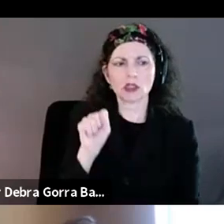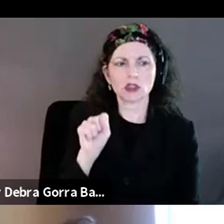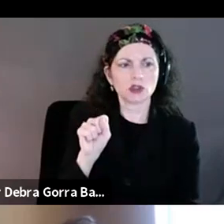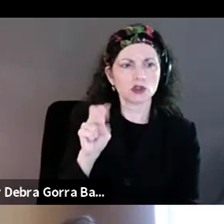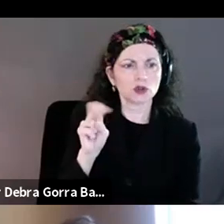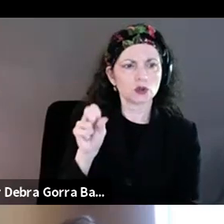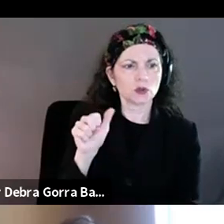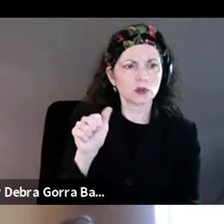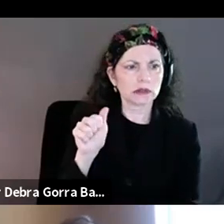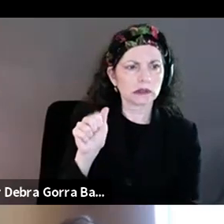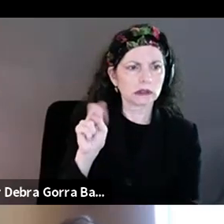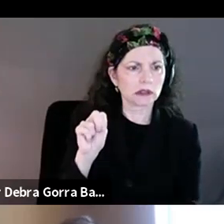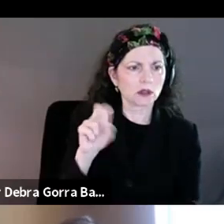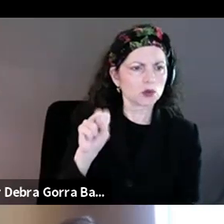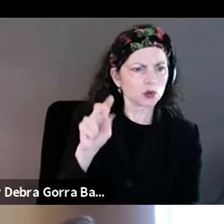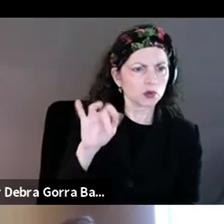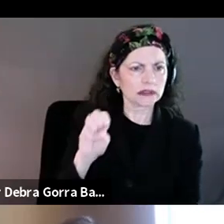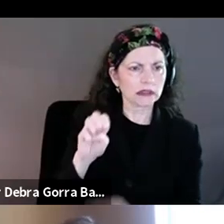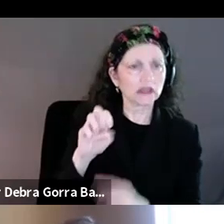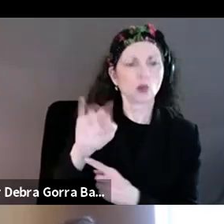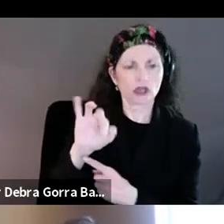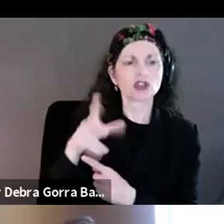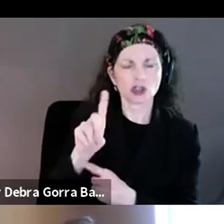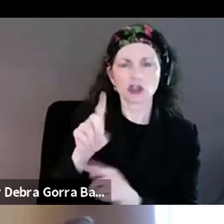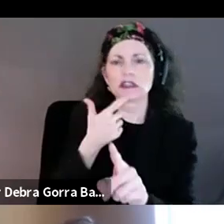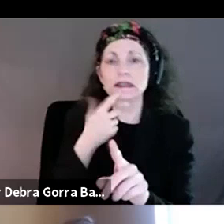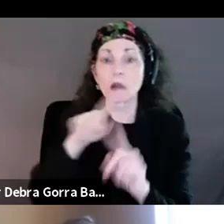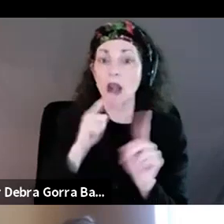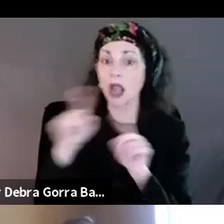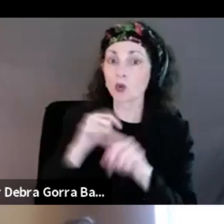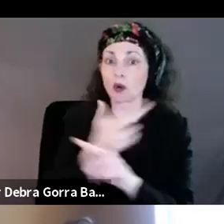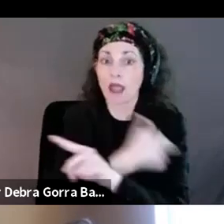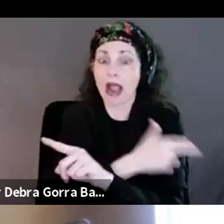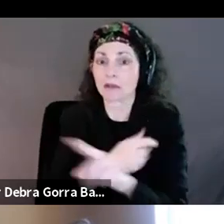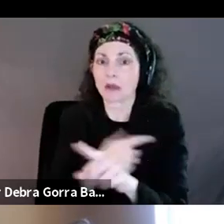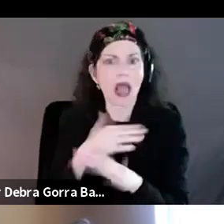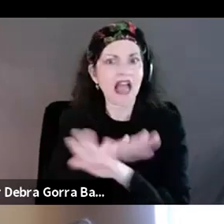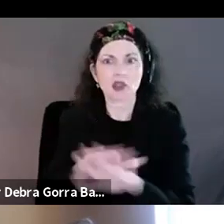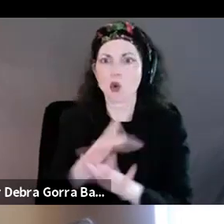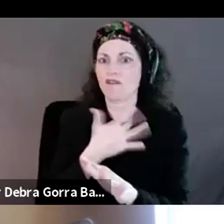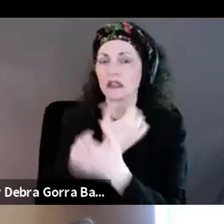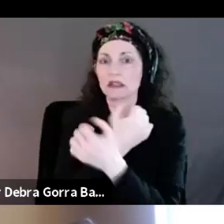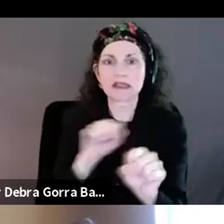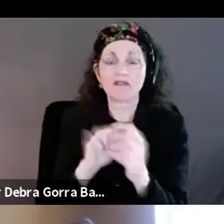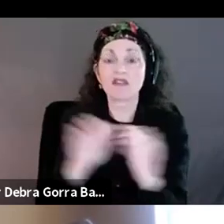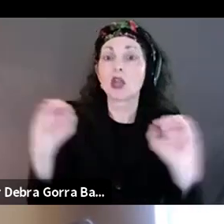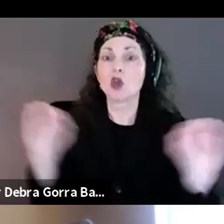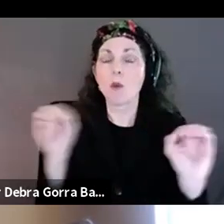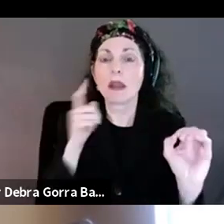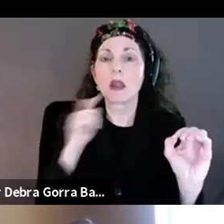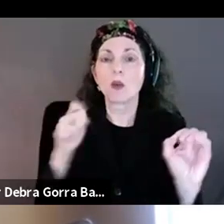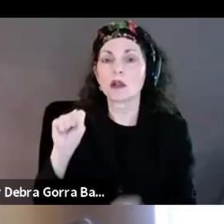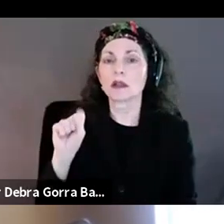when I go to the hospital, I don't feel safe that no one will sterilize me without consent. Seriously, it still happens.